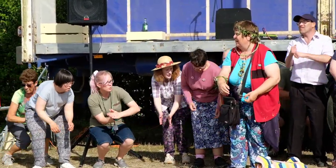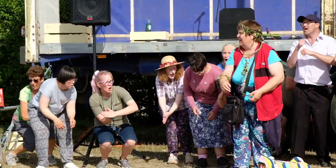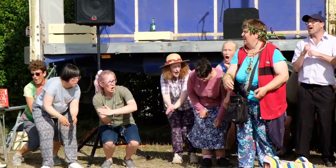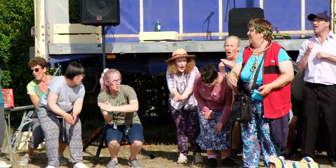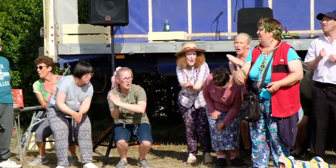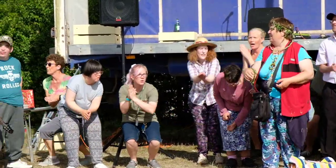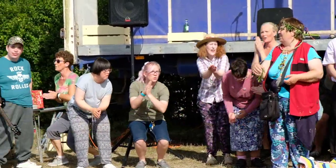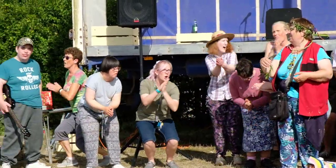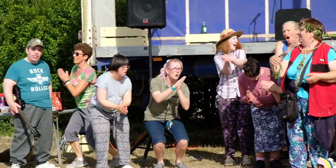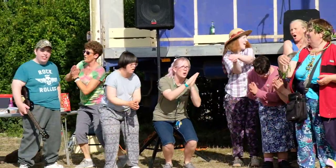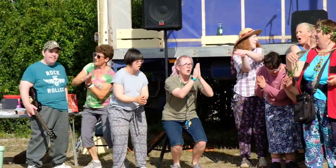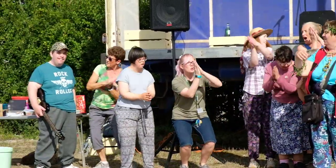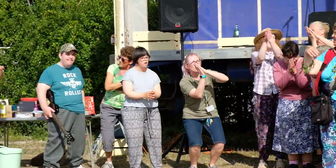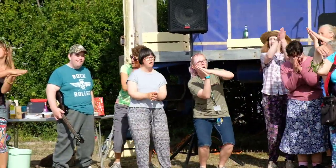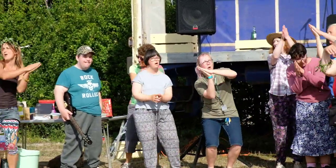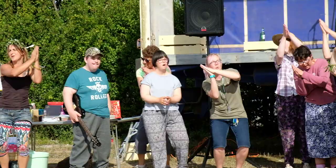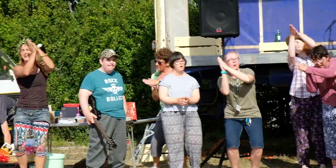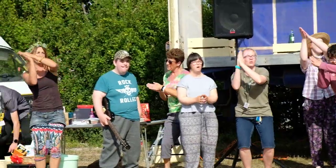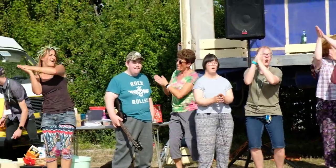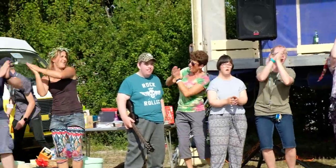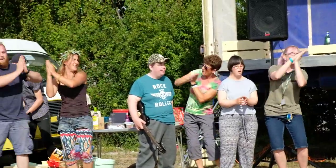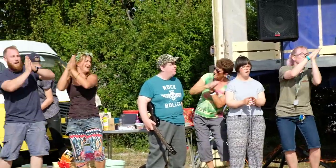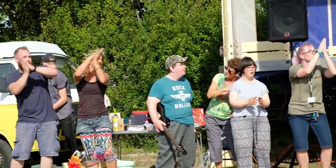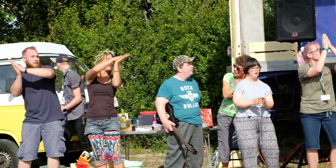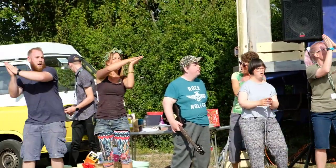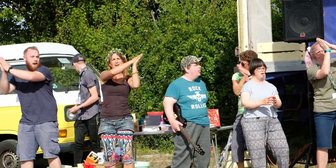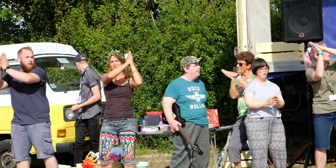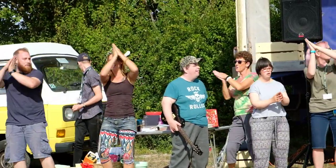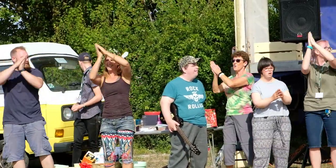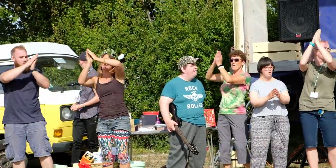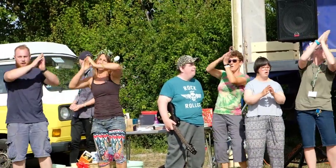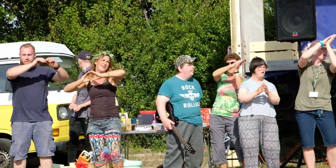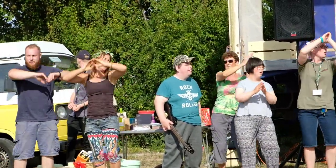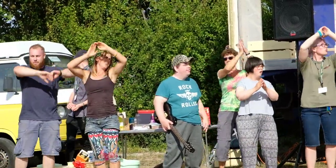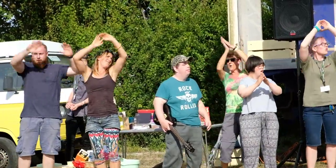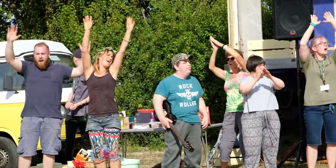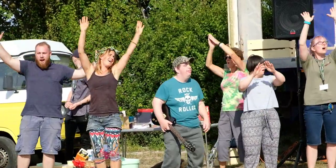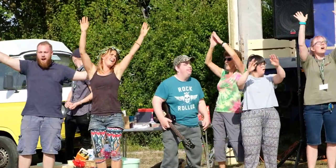grow, grow, grow, grow, grow. Ground.